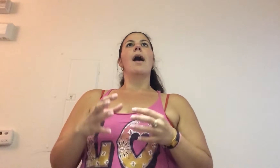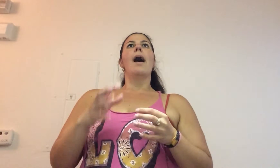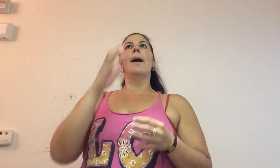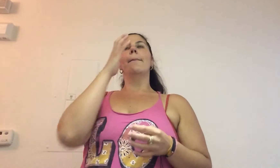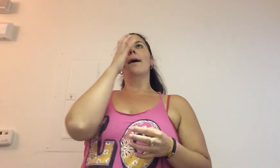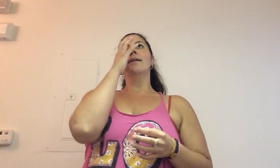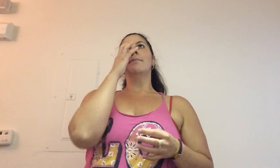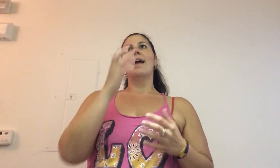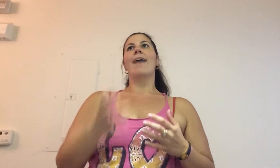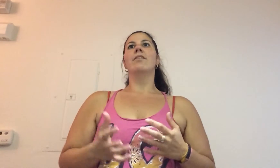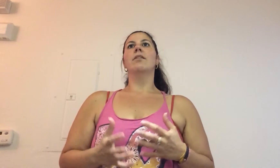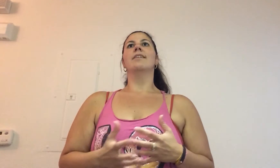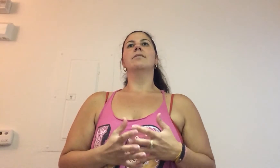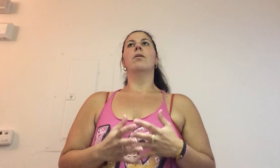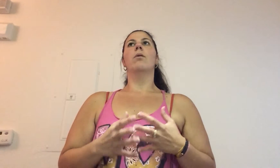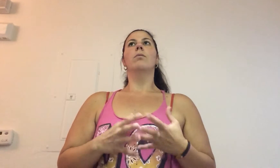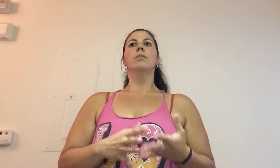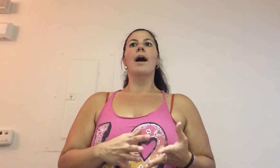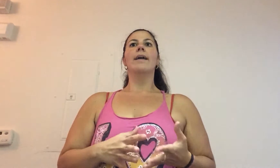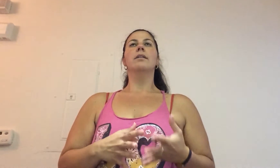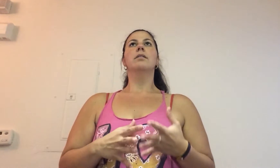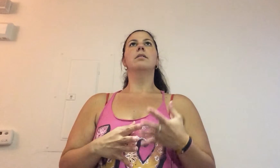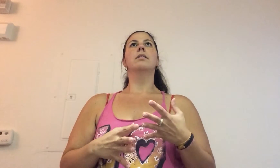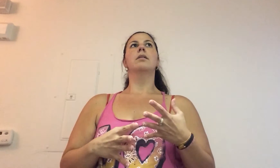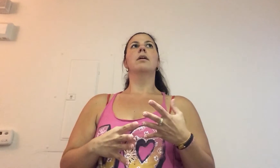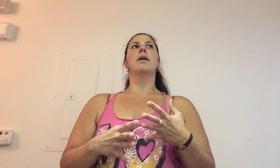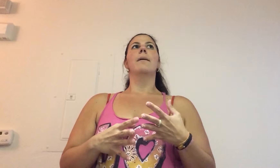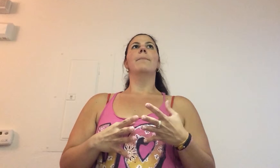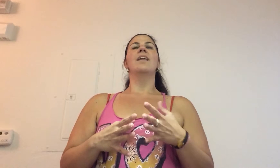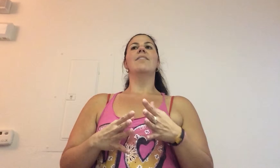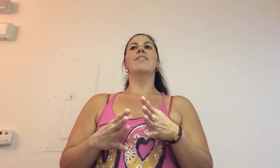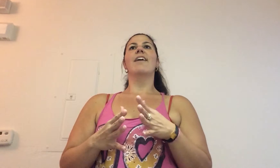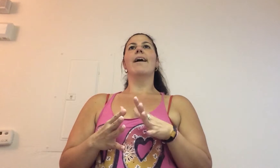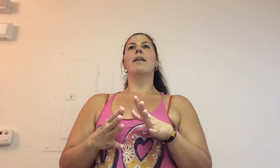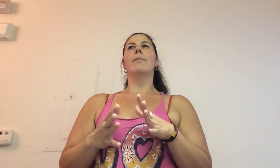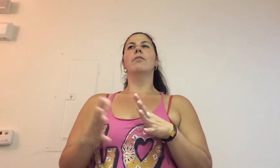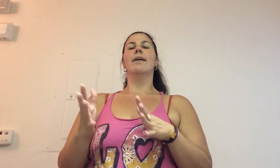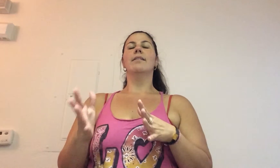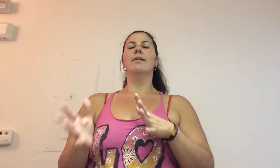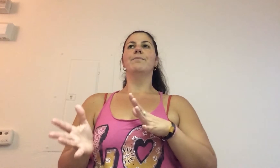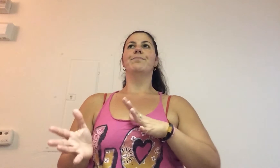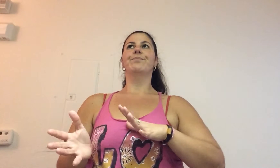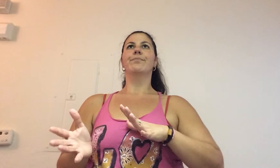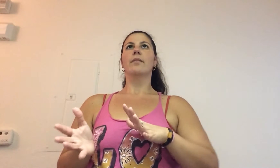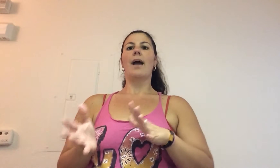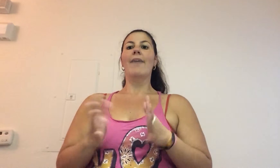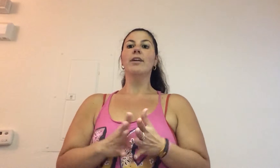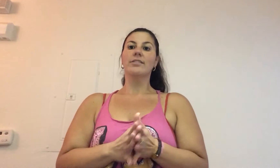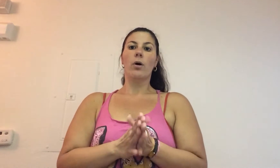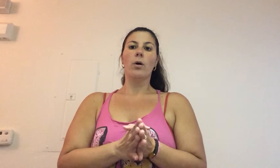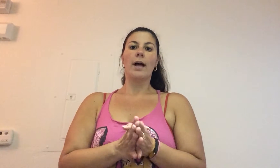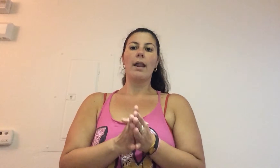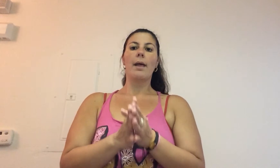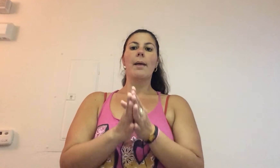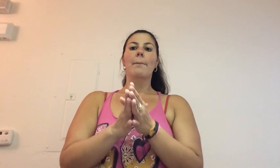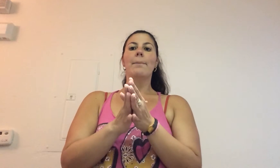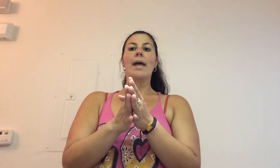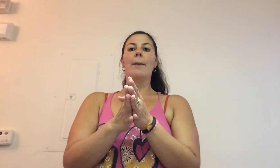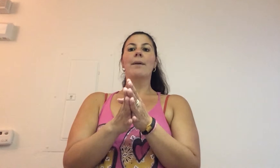Um, I'll admit I haven't lost a whole lot, but that, mean, granted, I haven't lost a whole lot, but I'm not